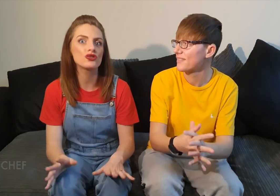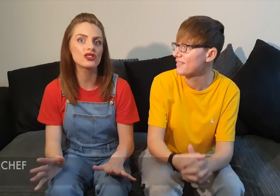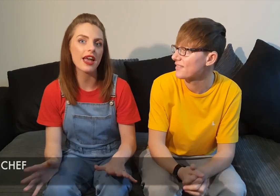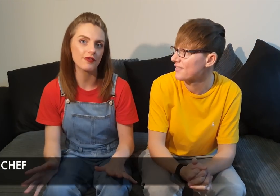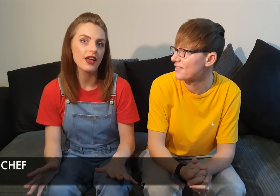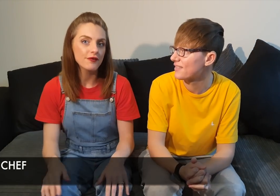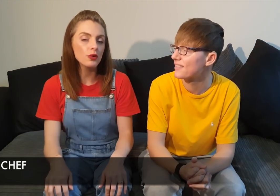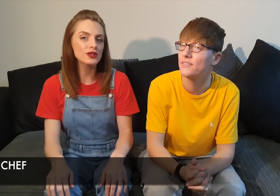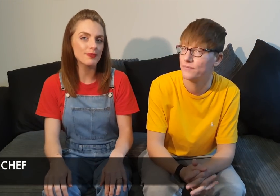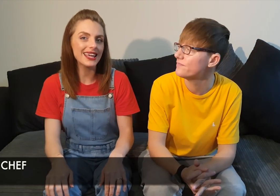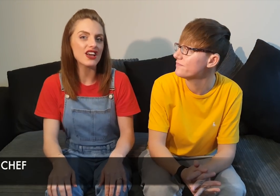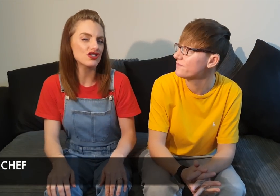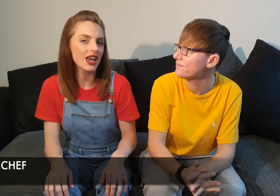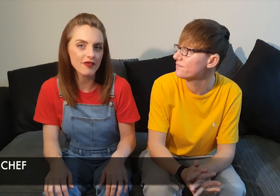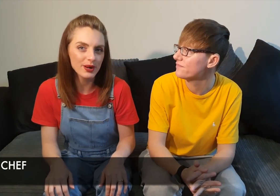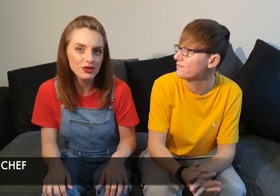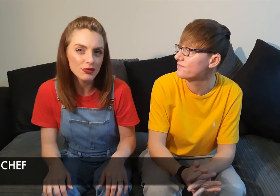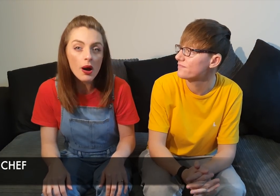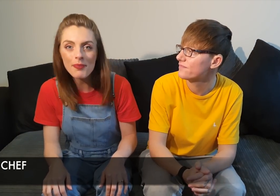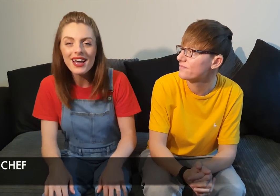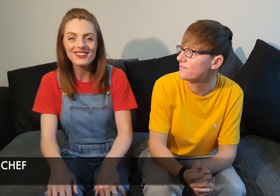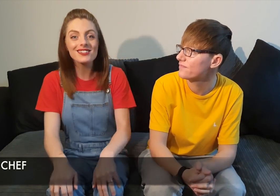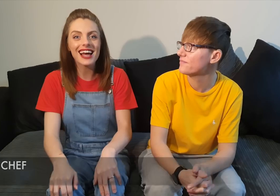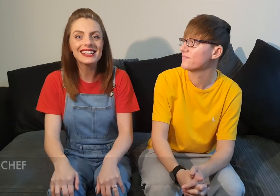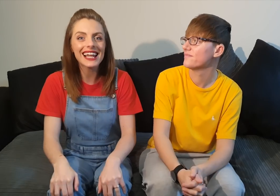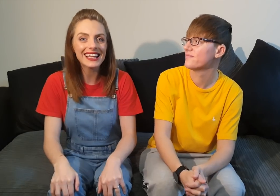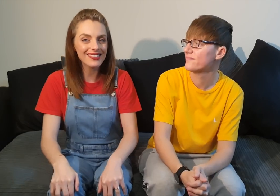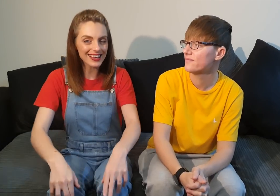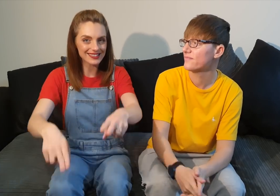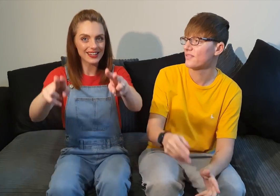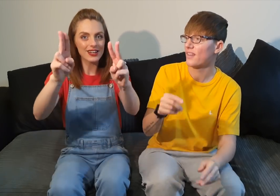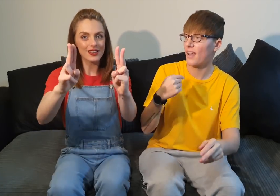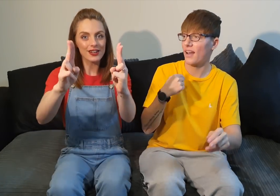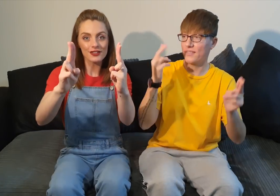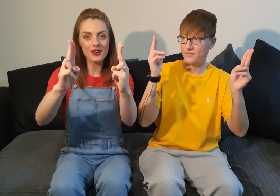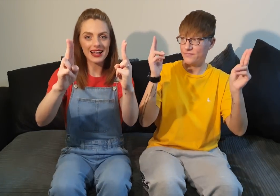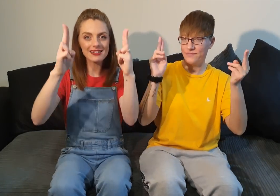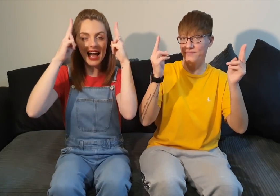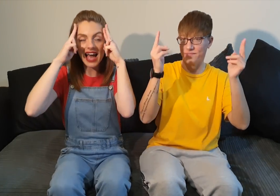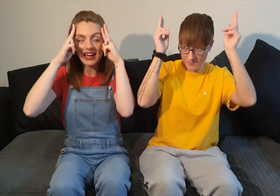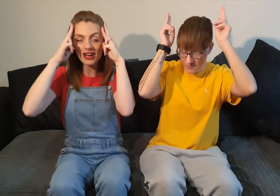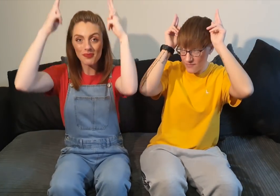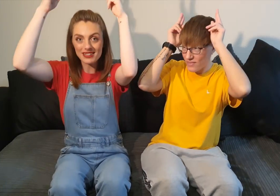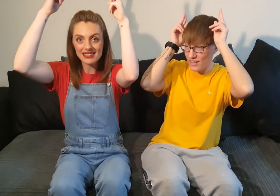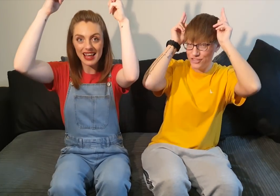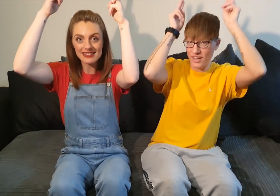chef if you want to be a chef when you grow up you sign it like this two hands and upwards at